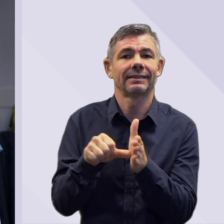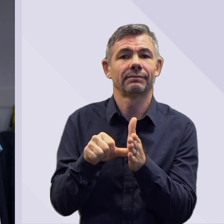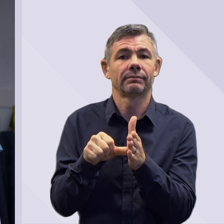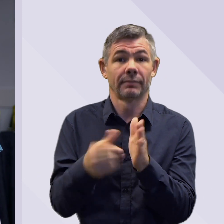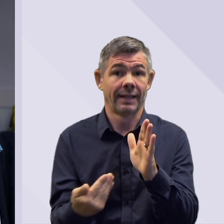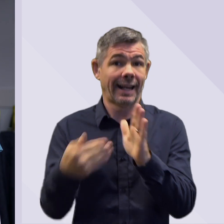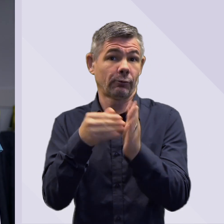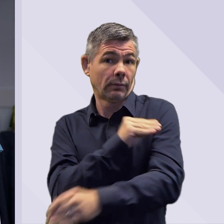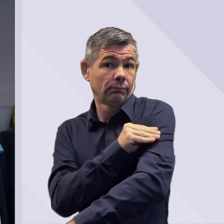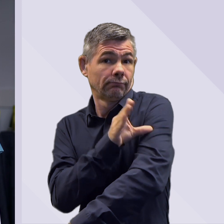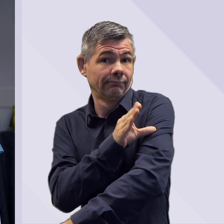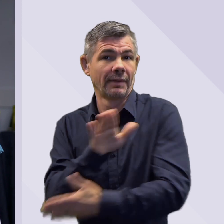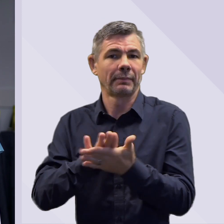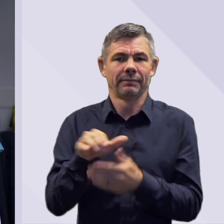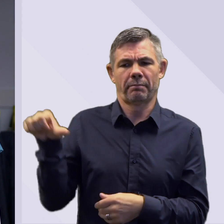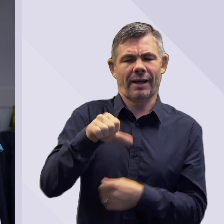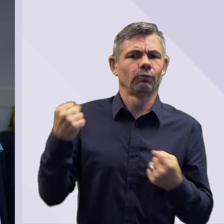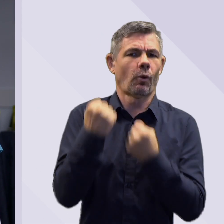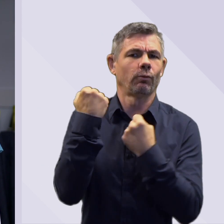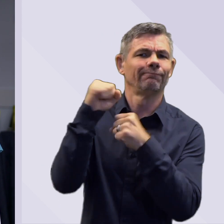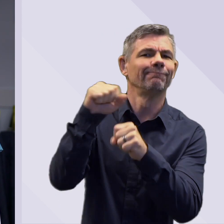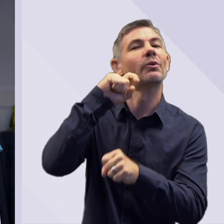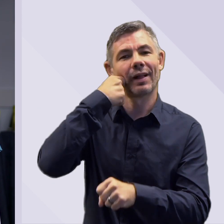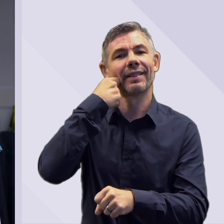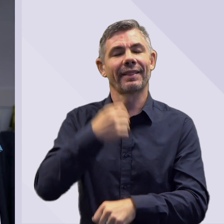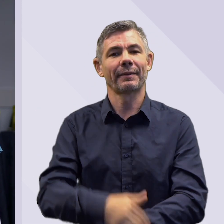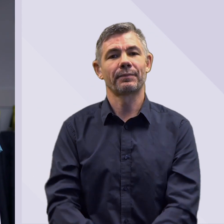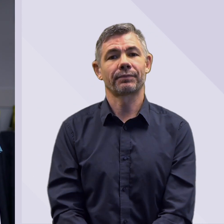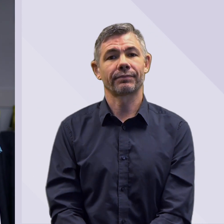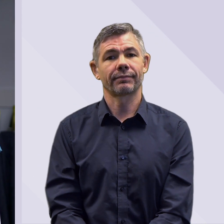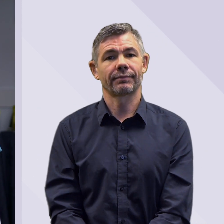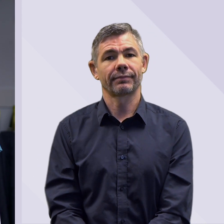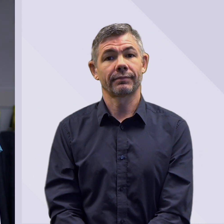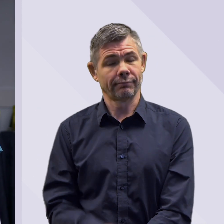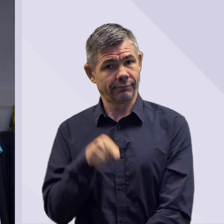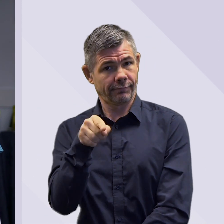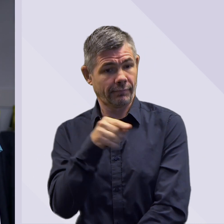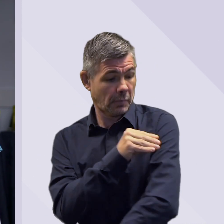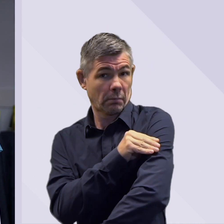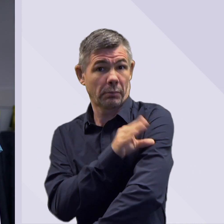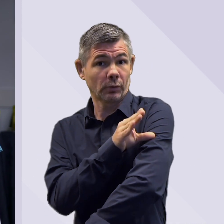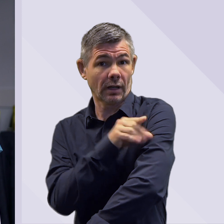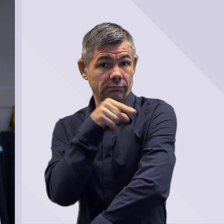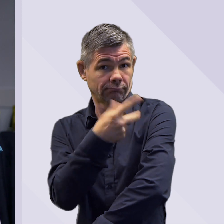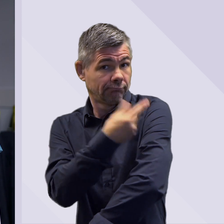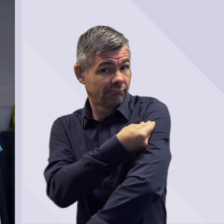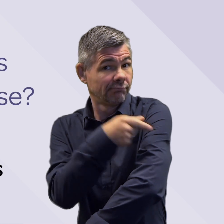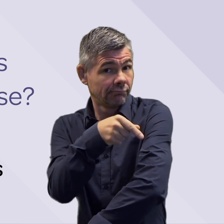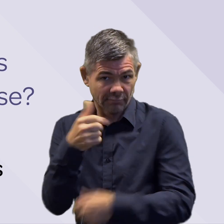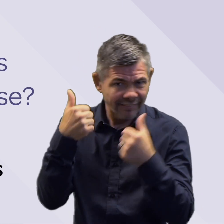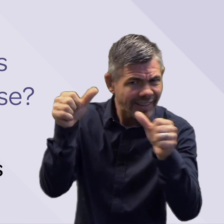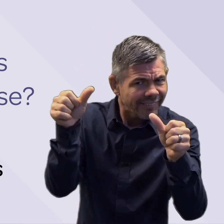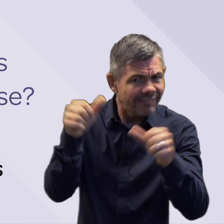so by having the booster it brings it back up again to give your body the best chance to be protected against Omicron.